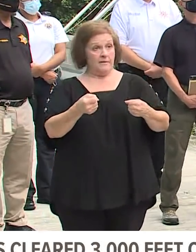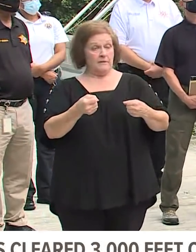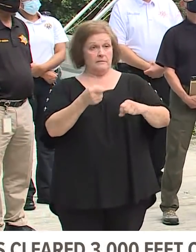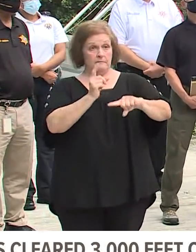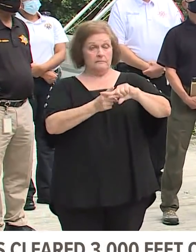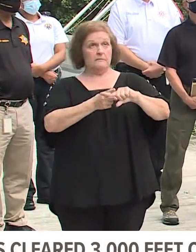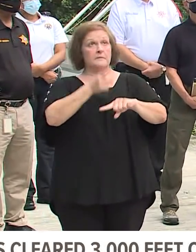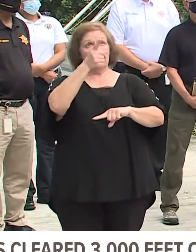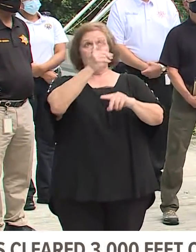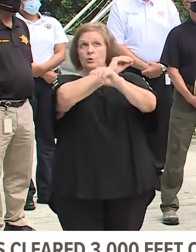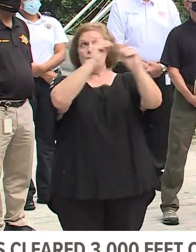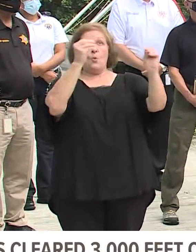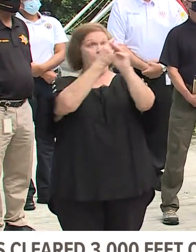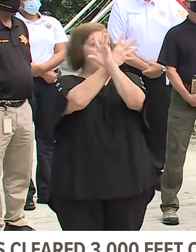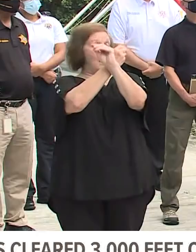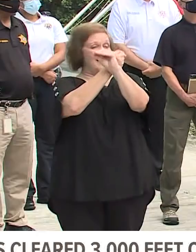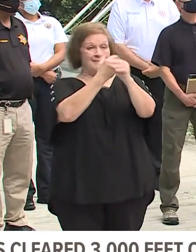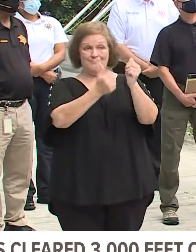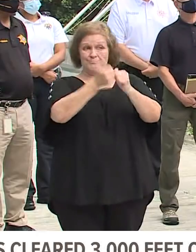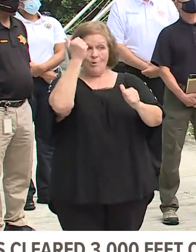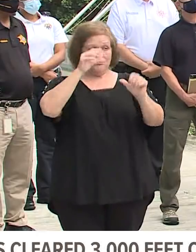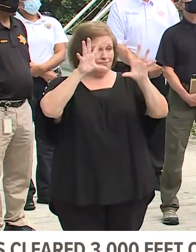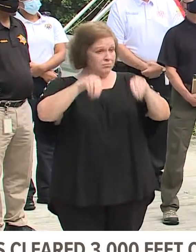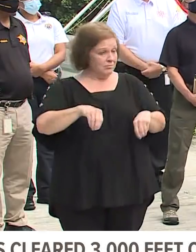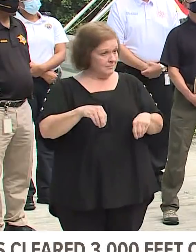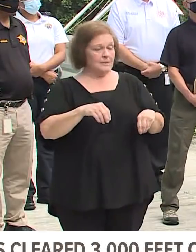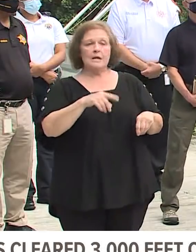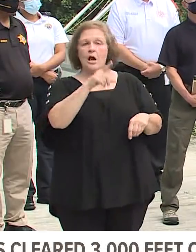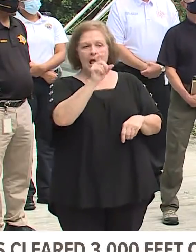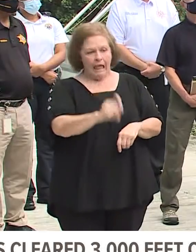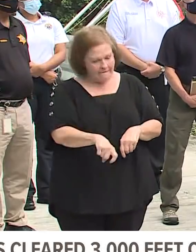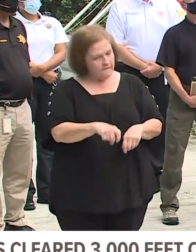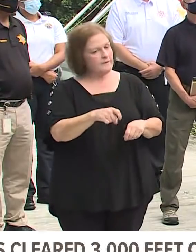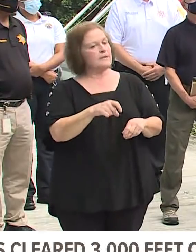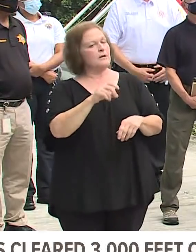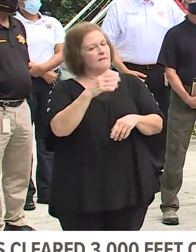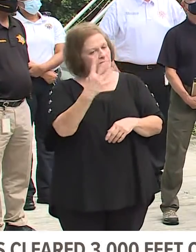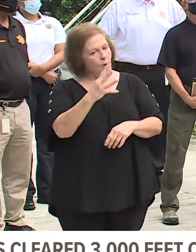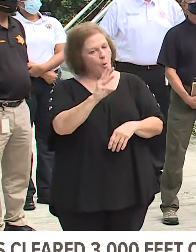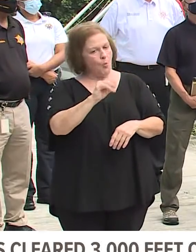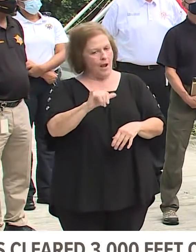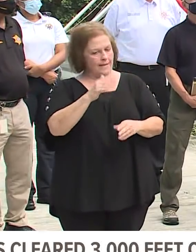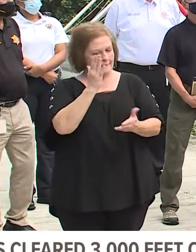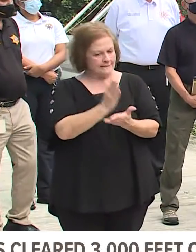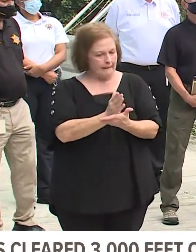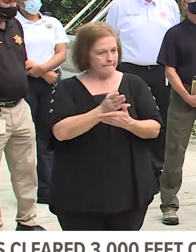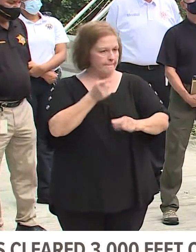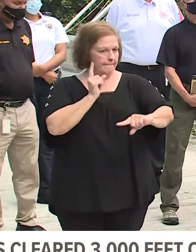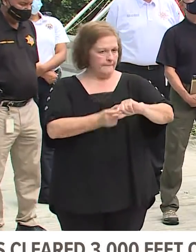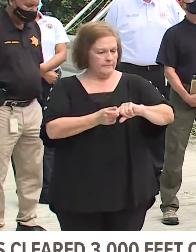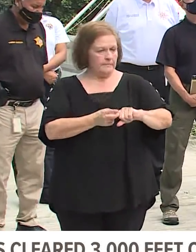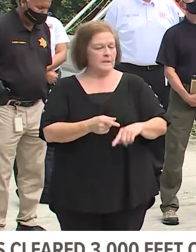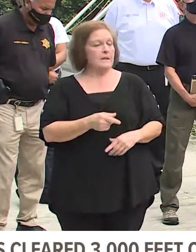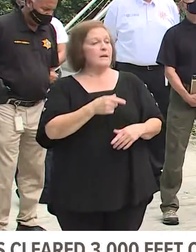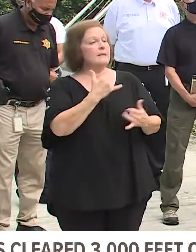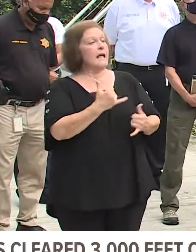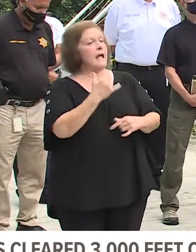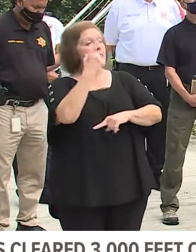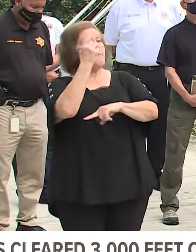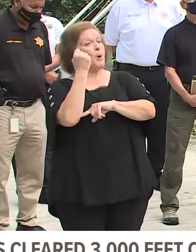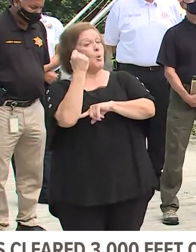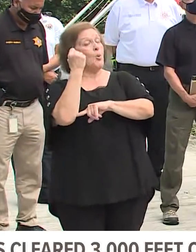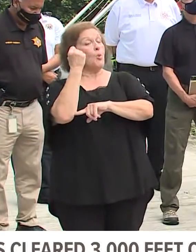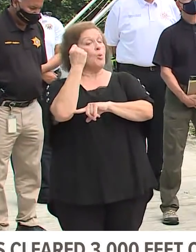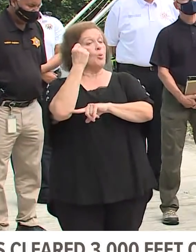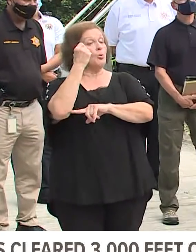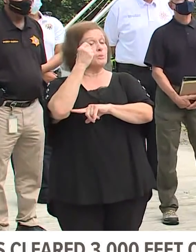which I can assure you there are few if any is a four-way stop sign crews are removing and repairing down poles and streetlights as we